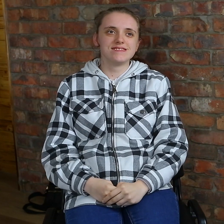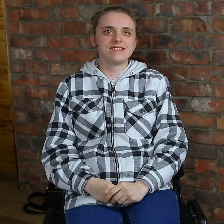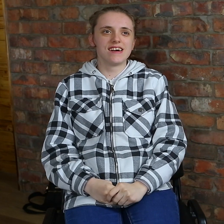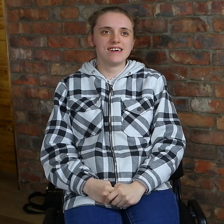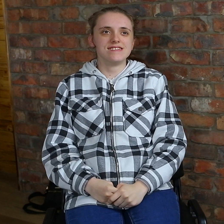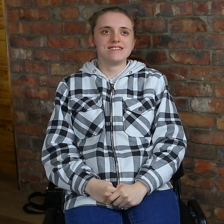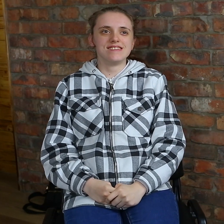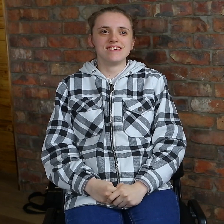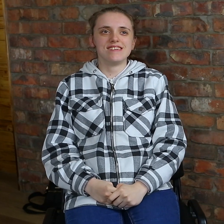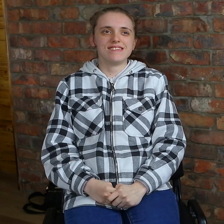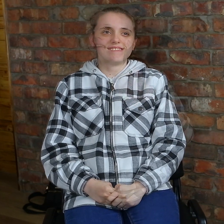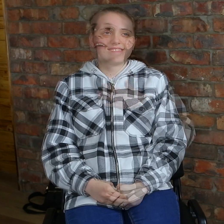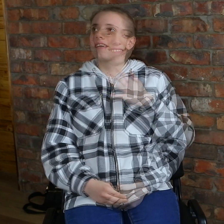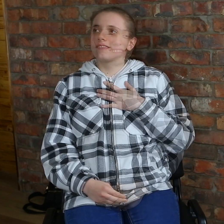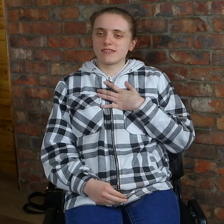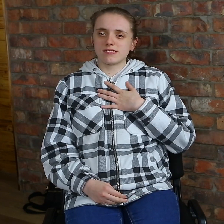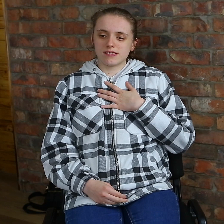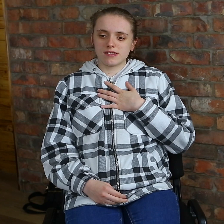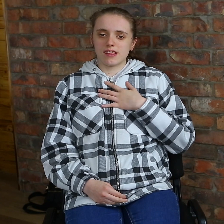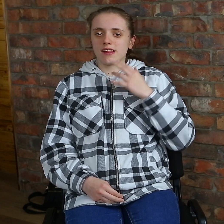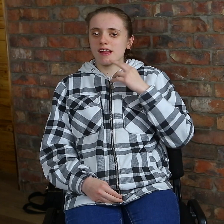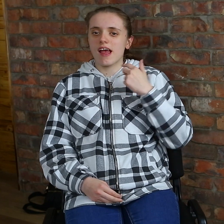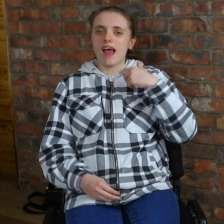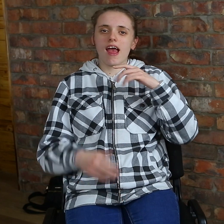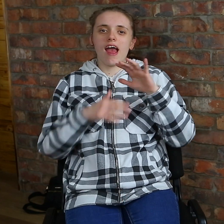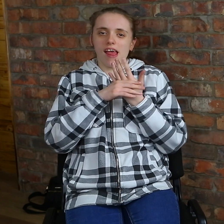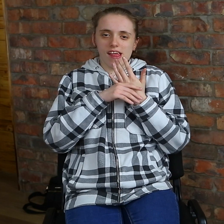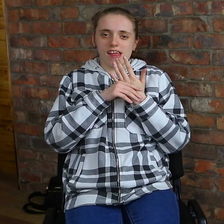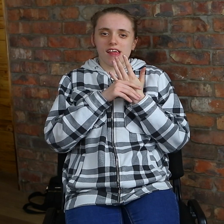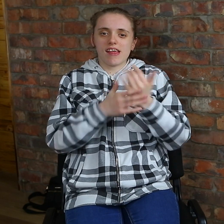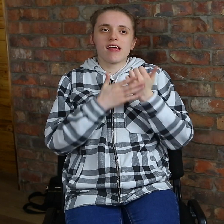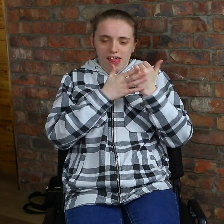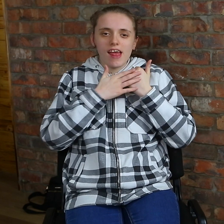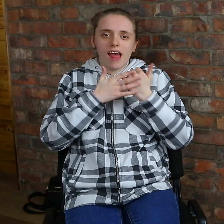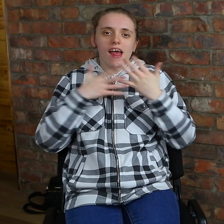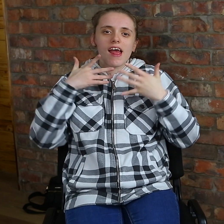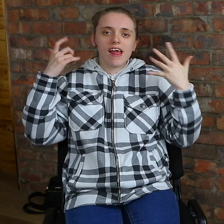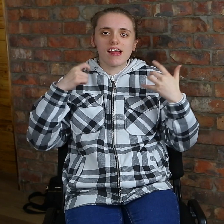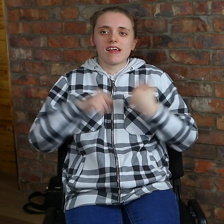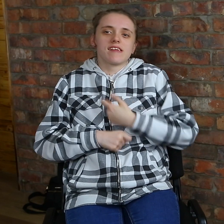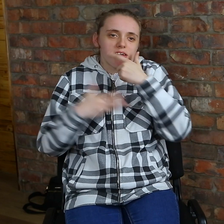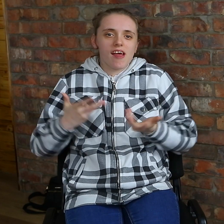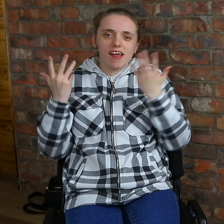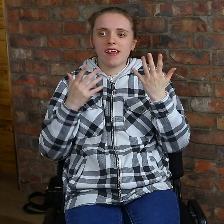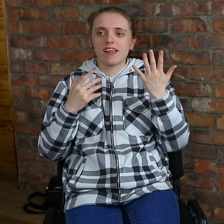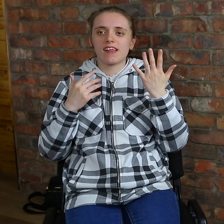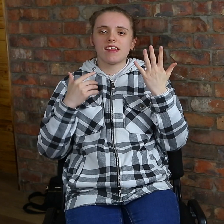So yeah, really happy. So I really enjoy coming to the Deaf Hub because all the staff have really